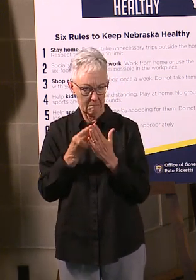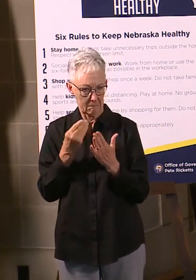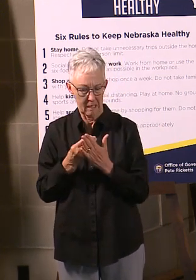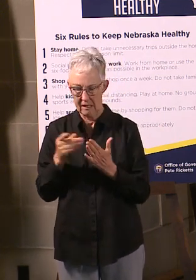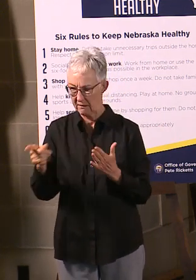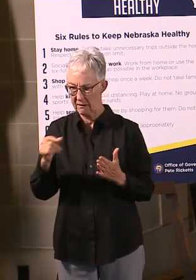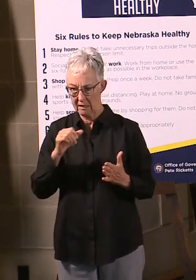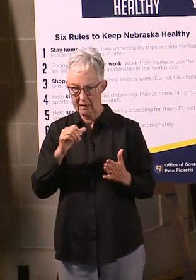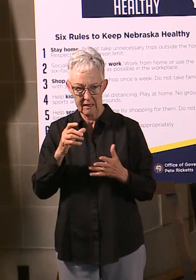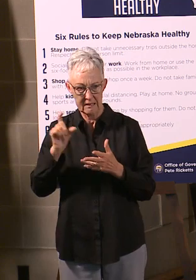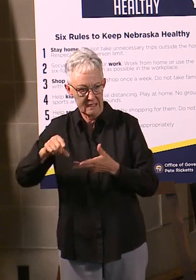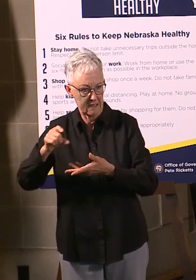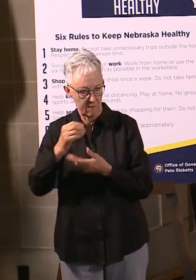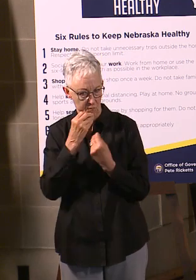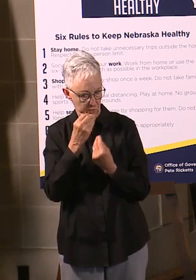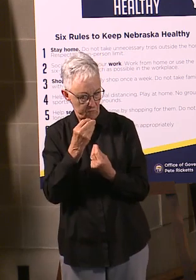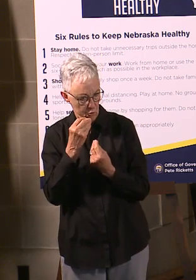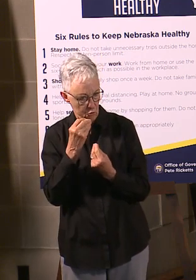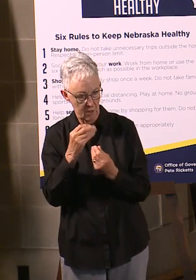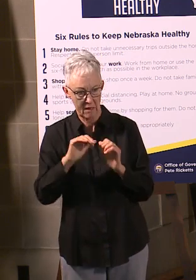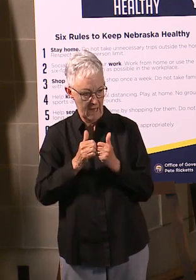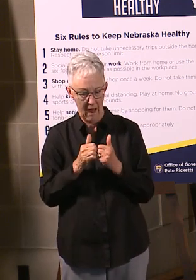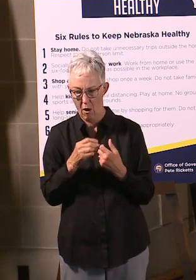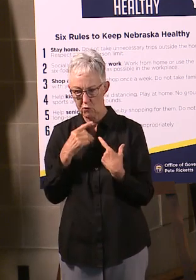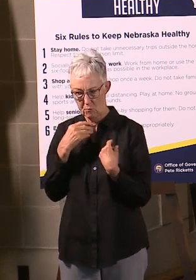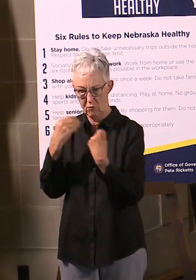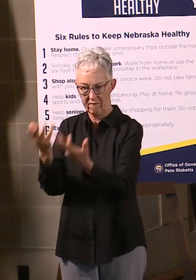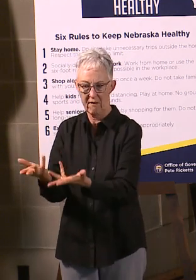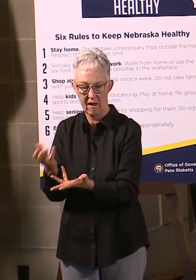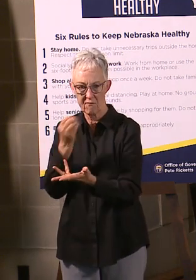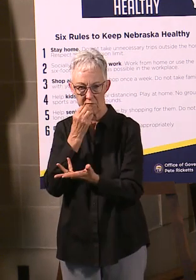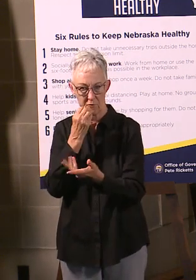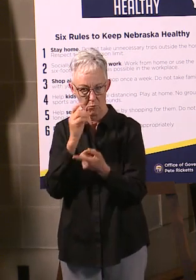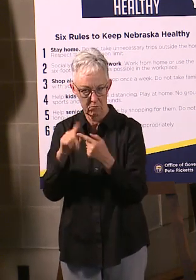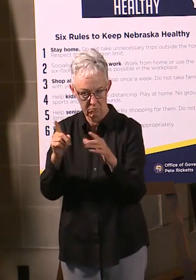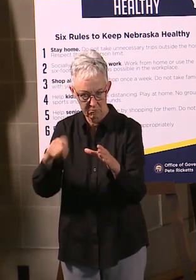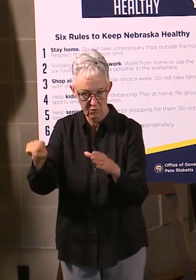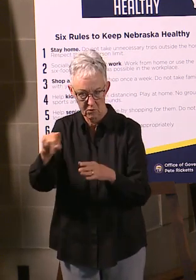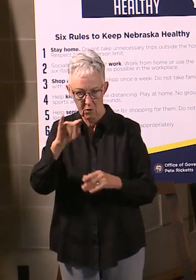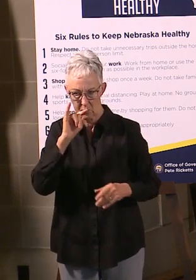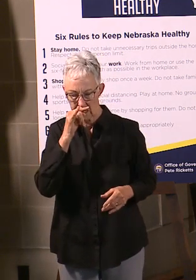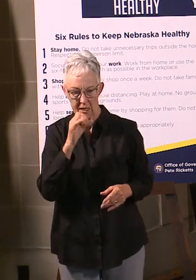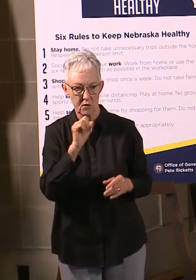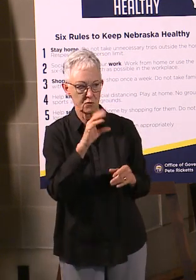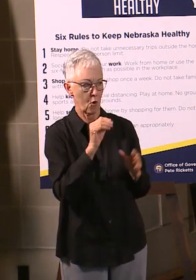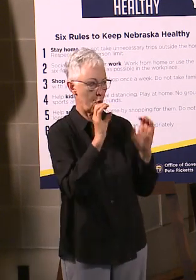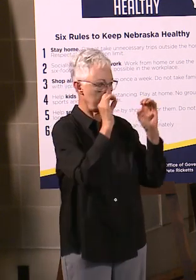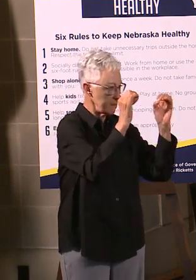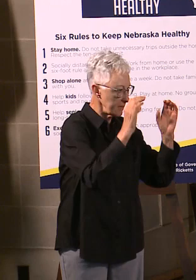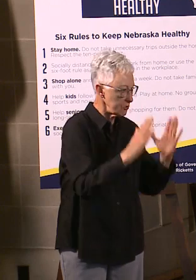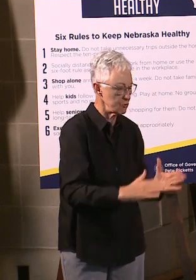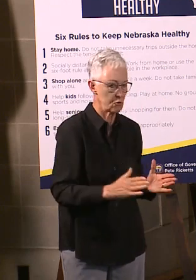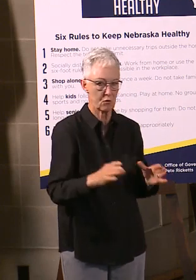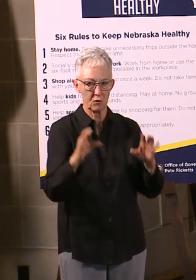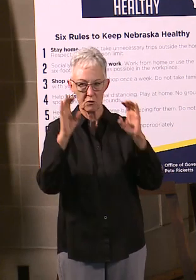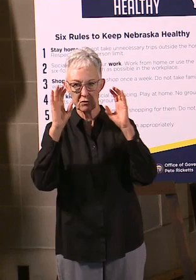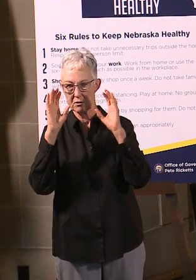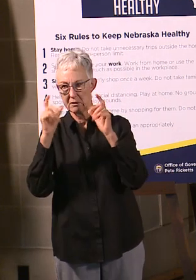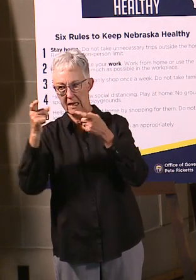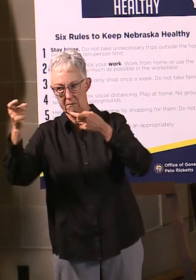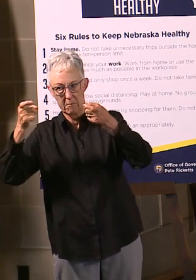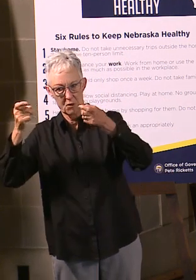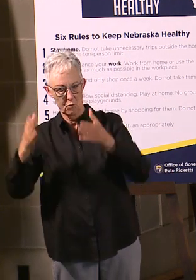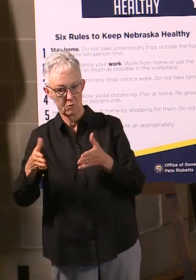coming into school. So educators, our administrators, everybody's doing a really great job. Today we're highlighting teacher appreciation